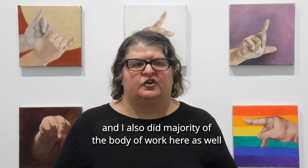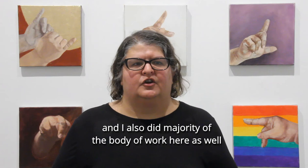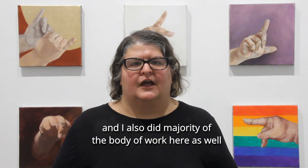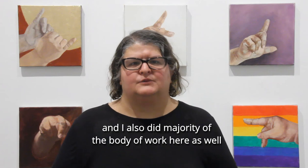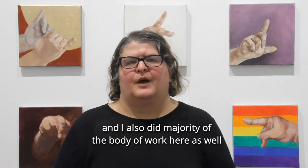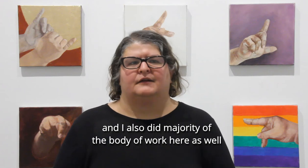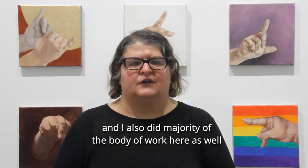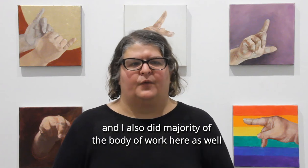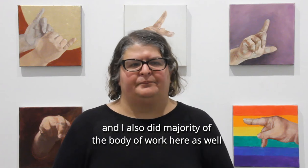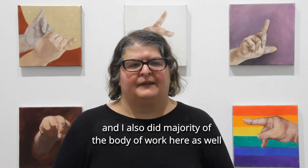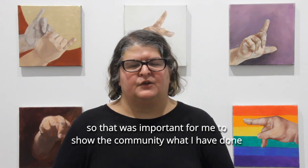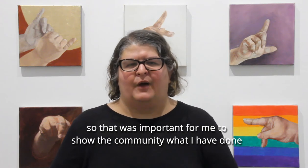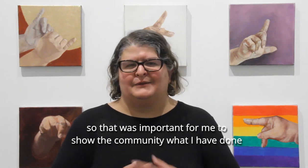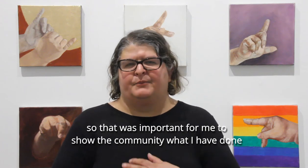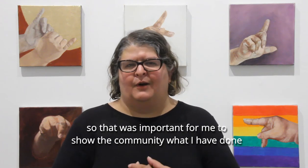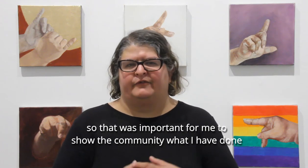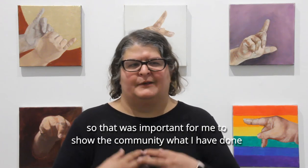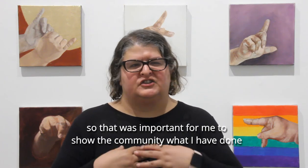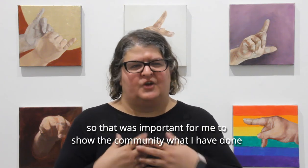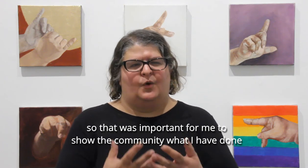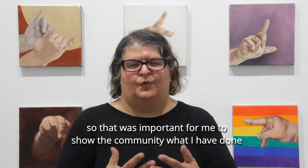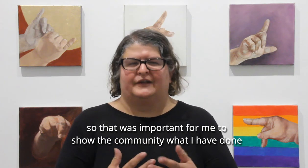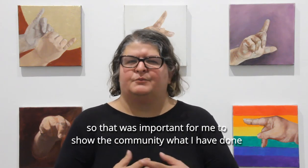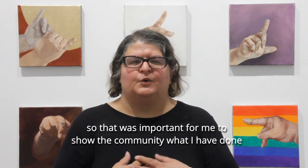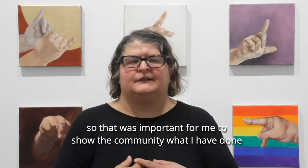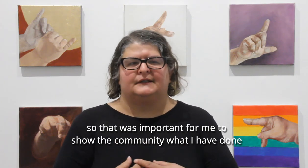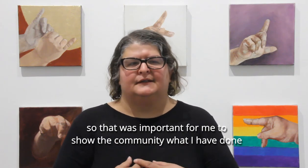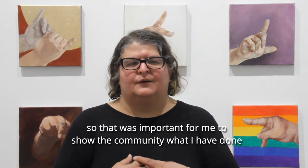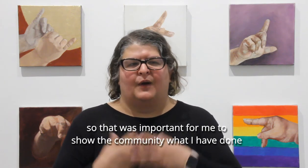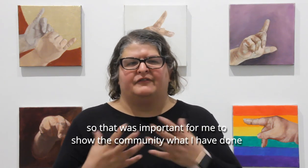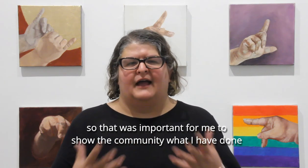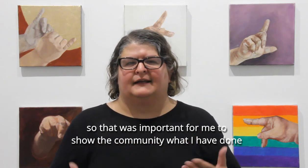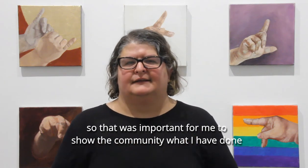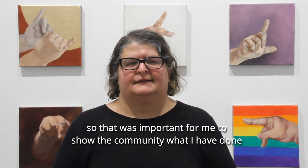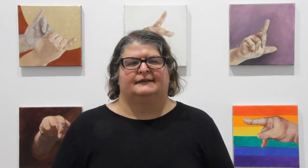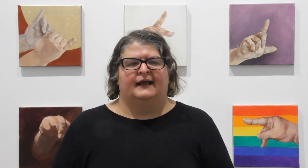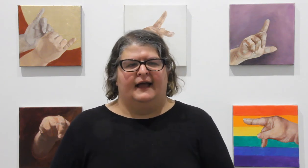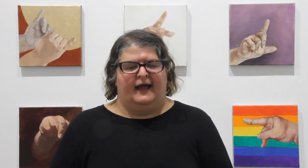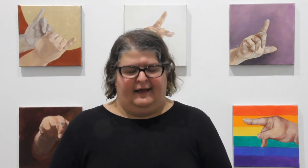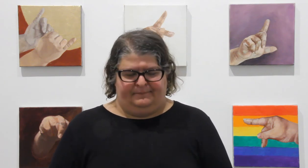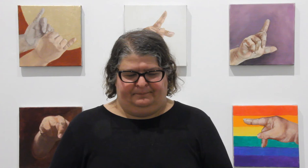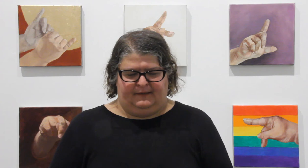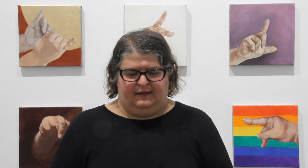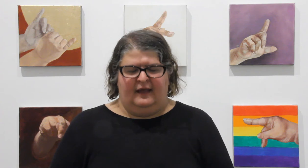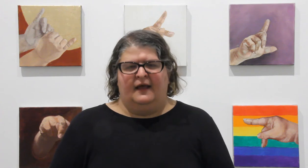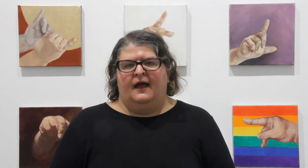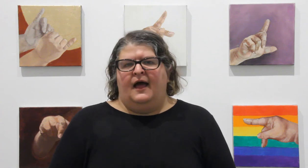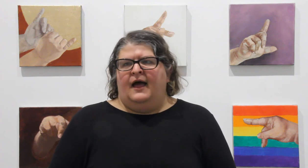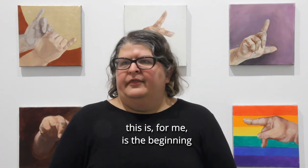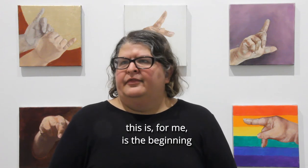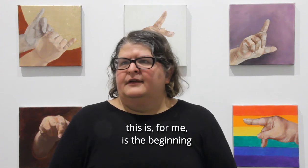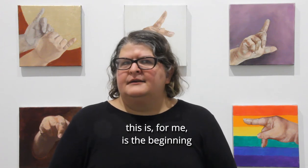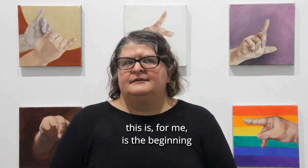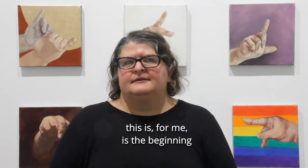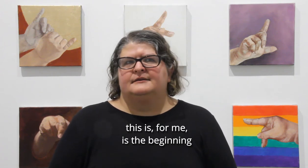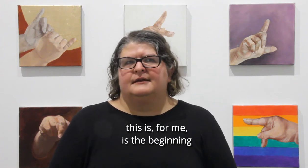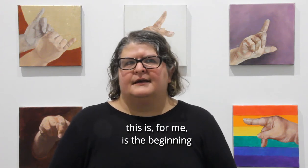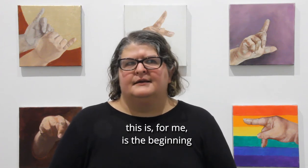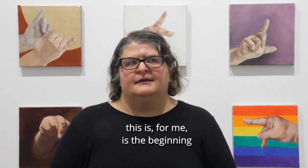as well. So, that was important for me to show the community what I've done. Um, this is,